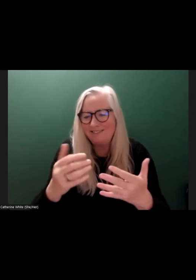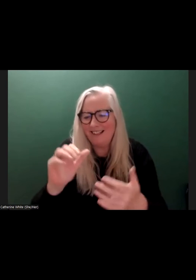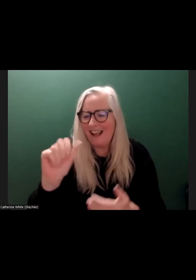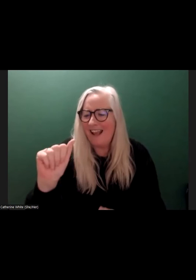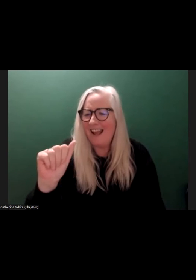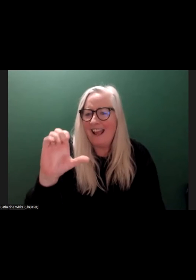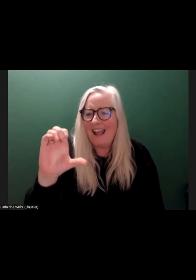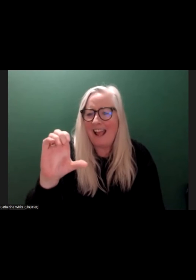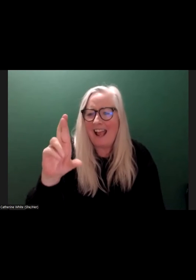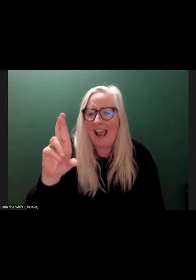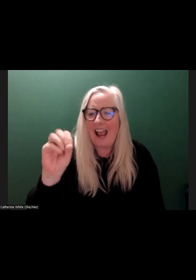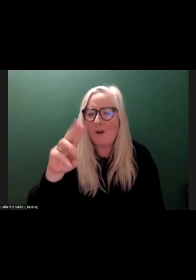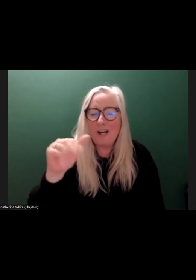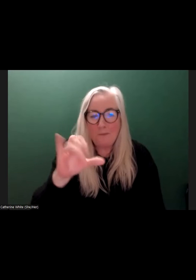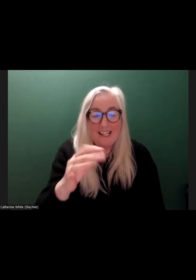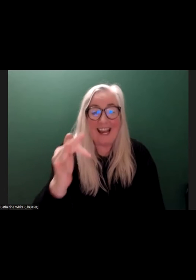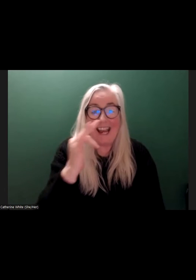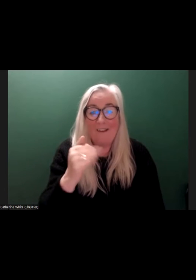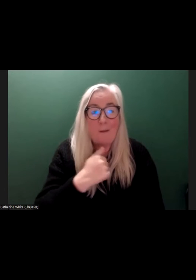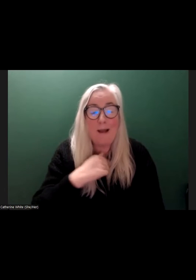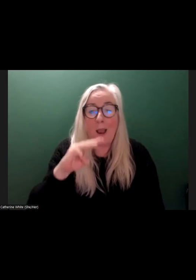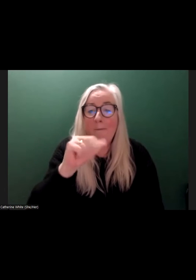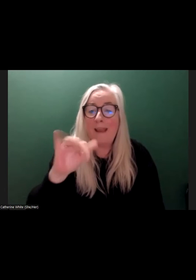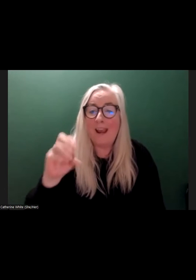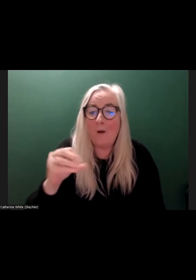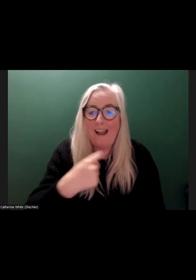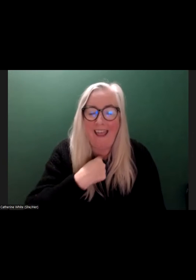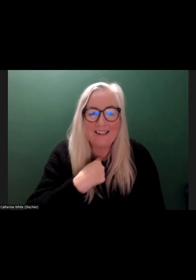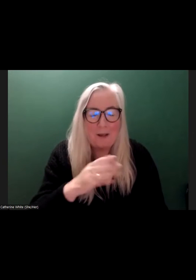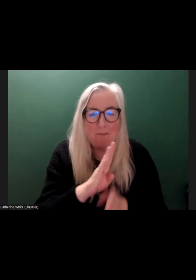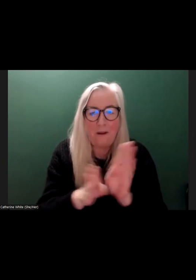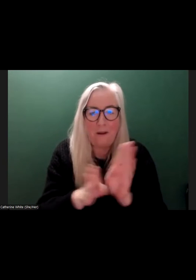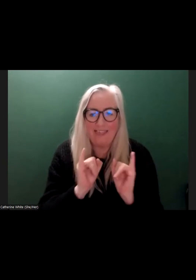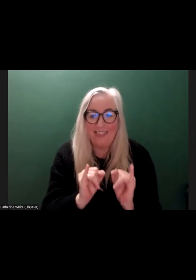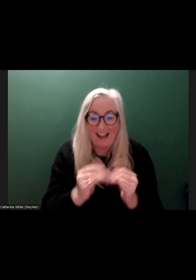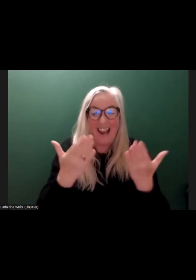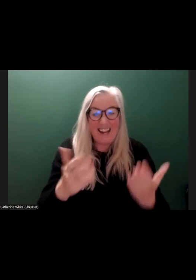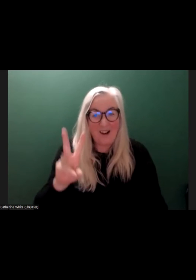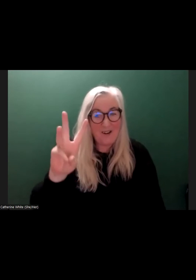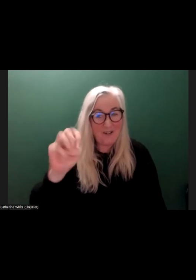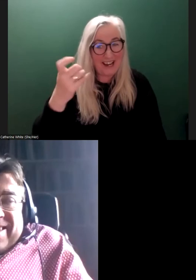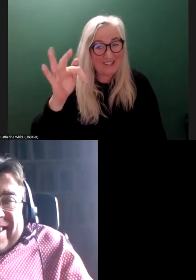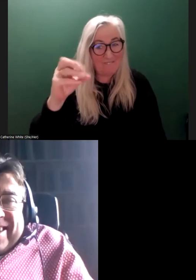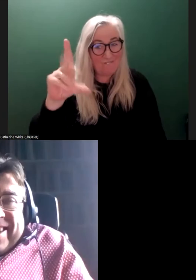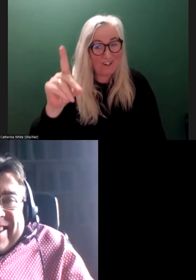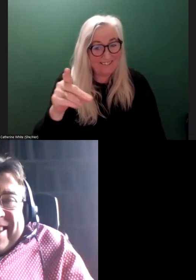my Maywees accent has become quite bad. And here's a Wexford man to give me his Wexford accent.